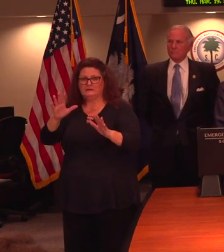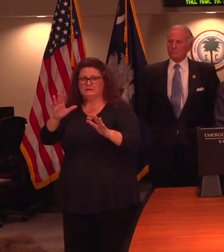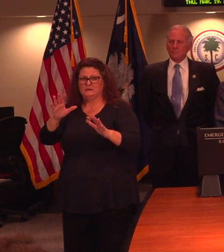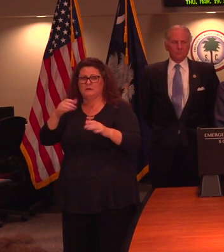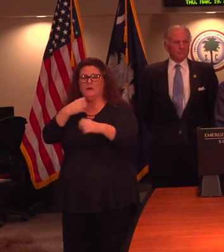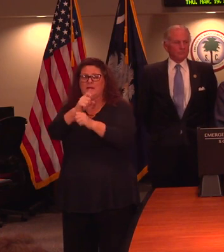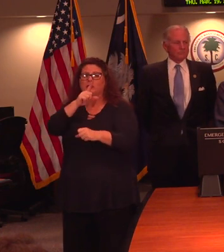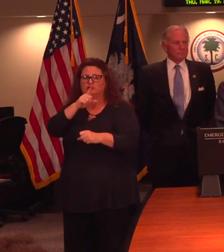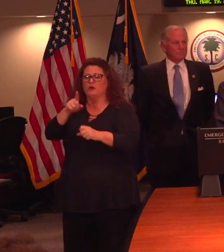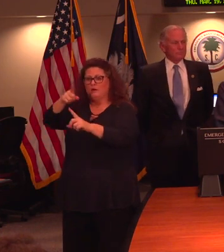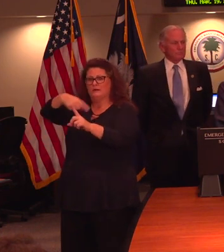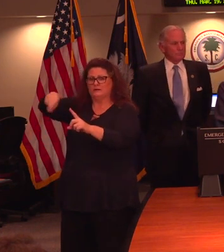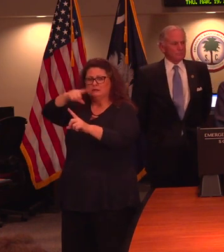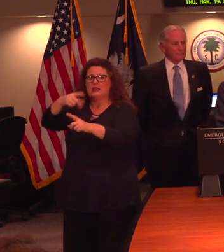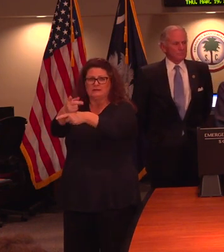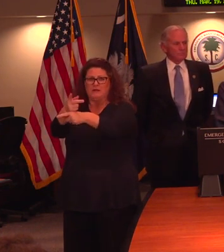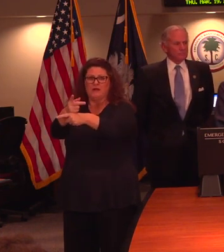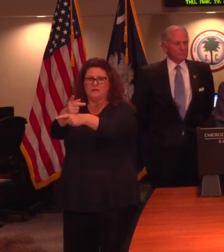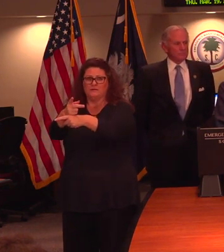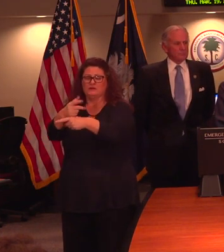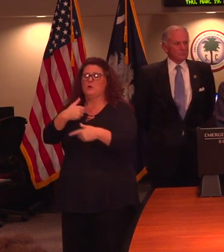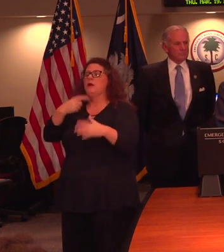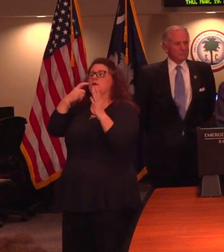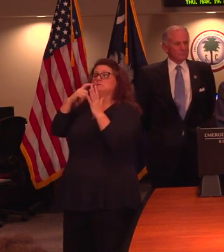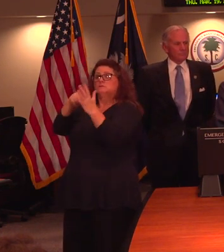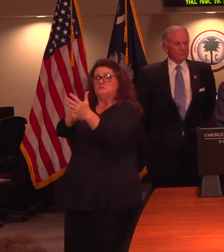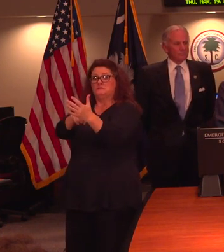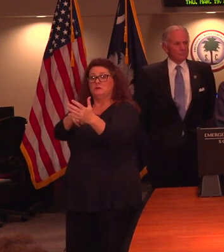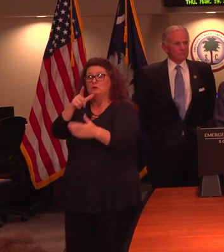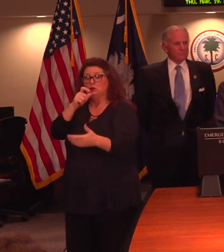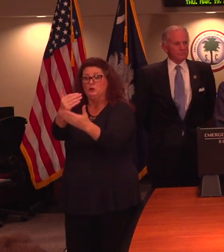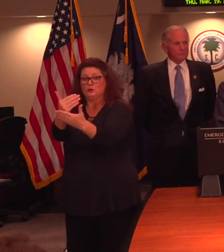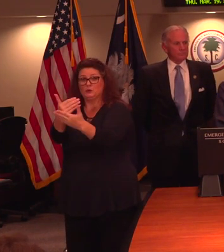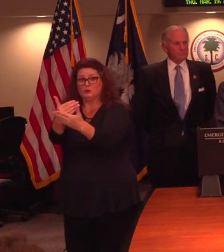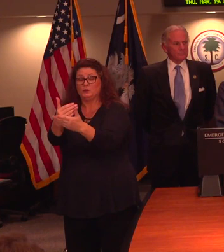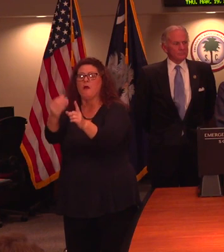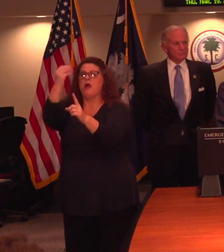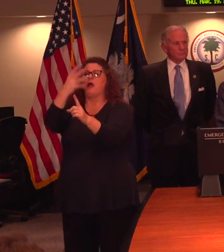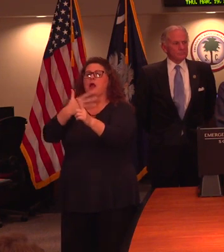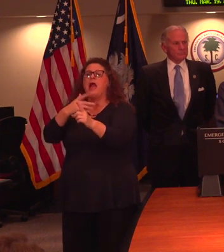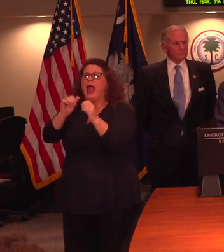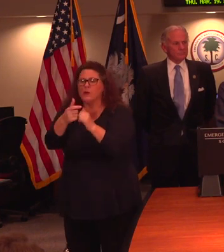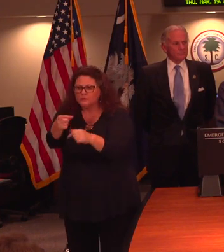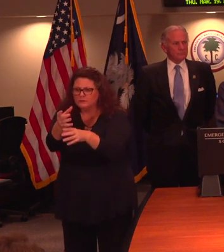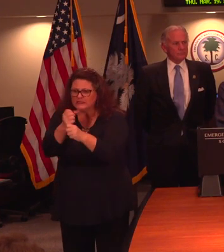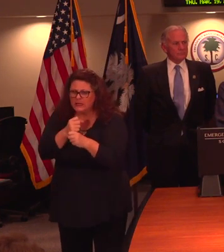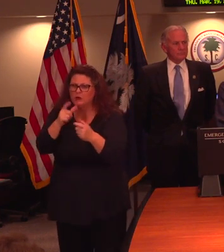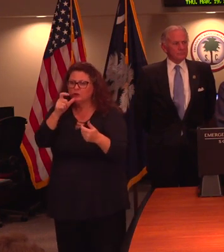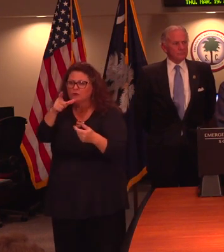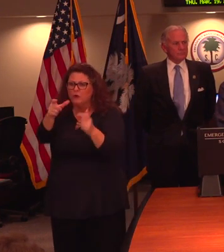And so our focus is on identifying new cases, and that's what tells us about disease transmission in the community.